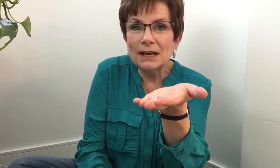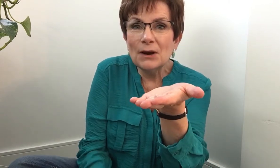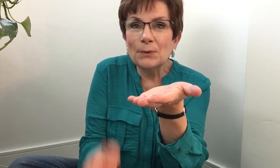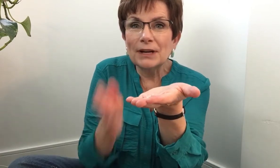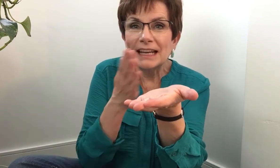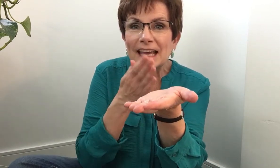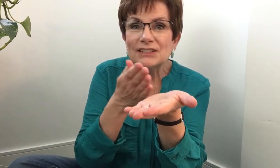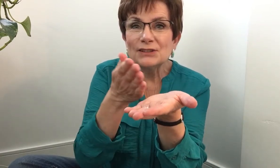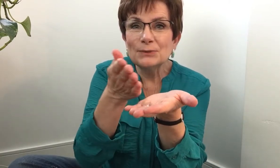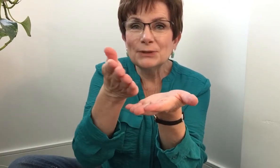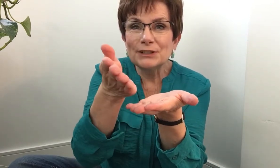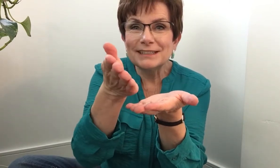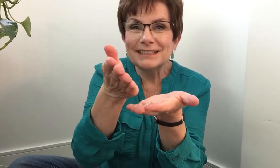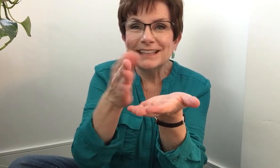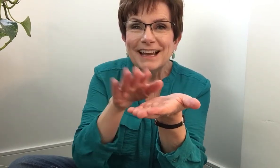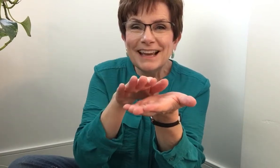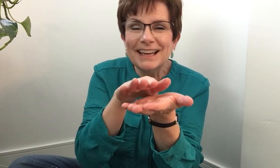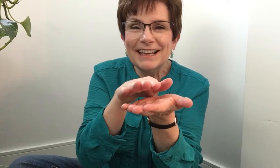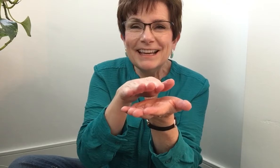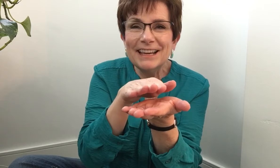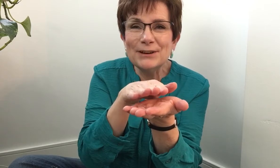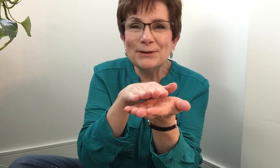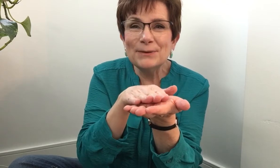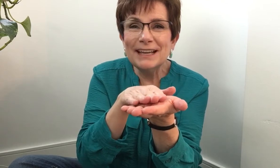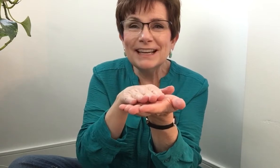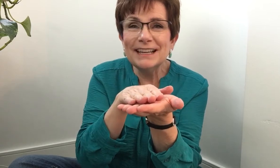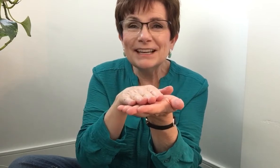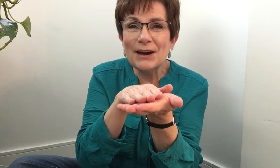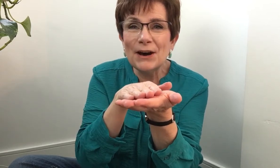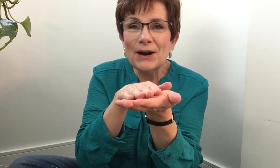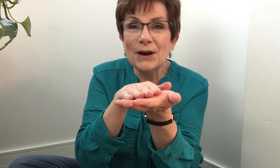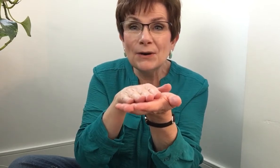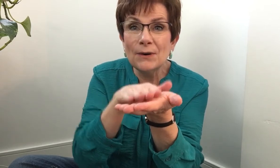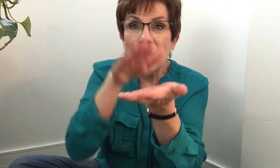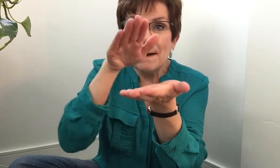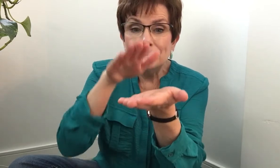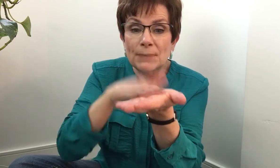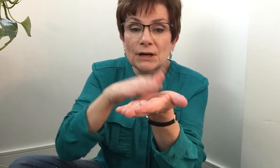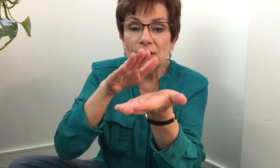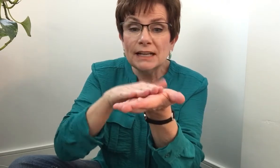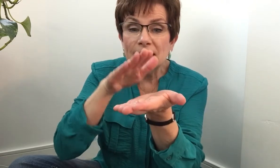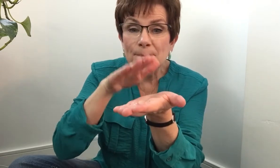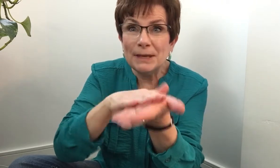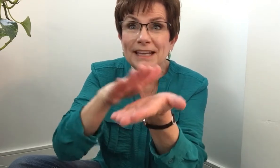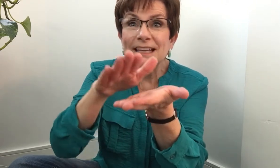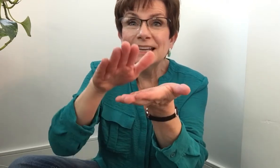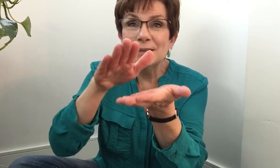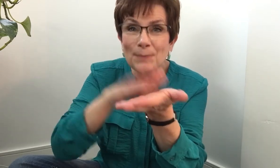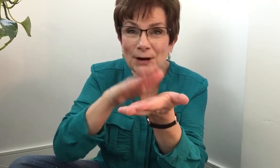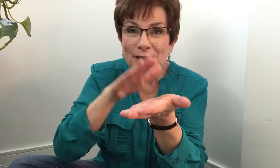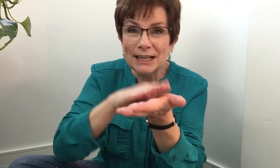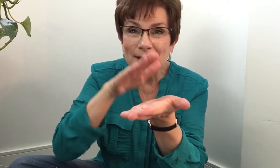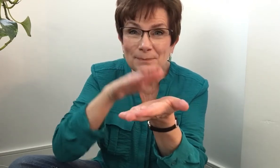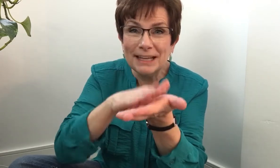We're going to catch the words. Here we go. Bernie B, Bernie B.